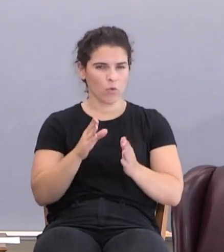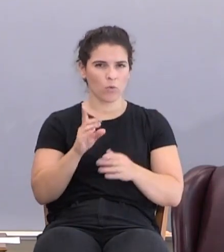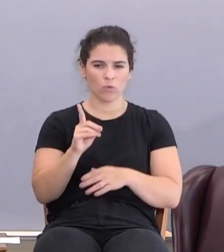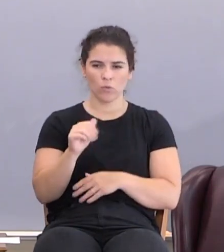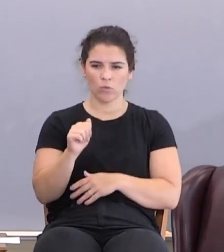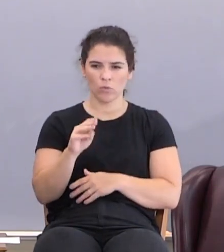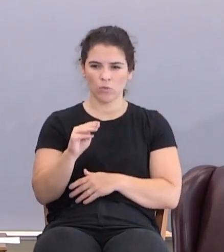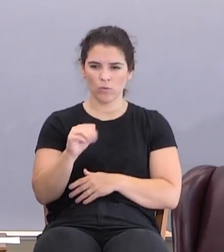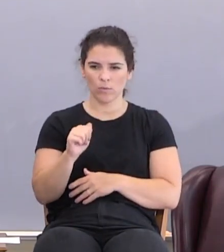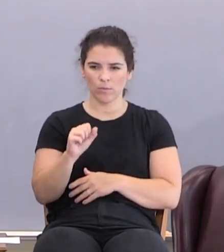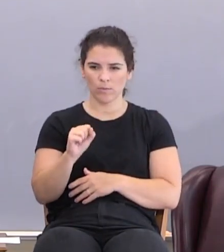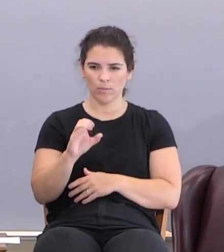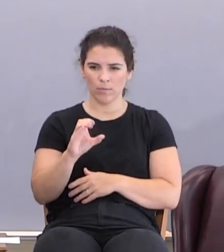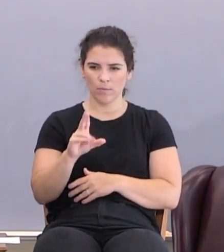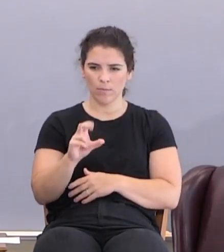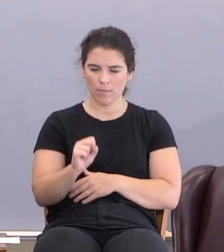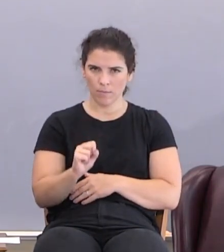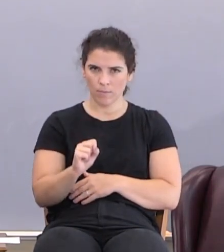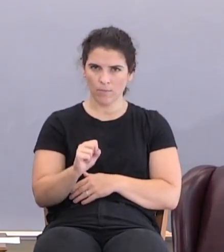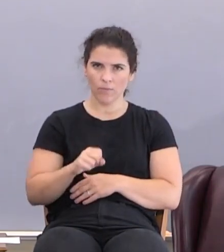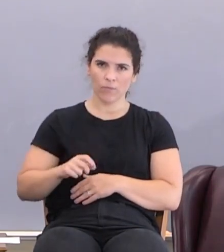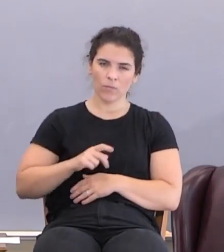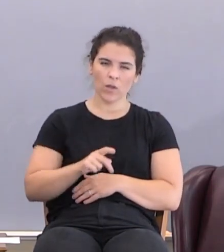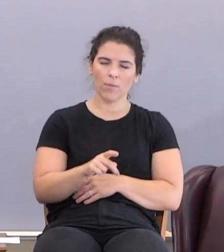He's going out, he's a, Paul is a,